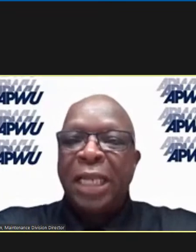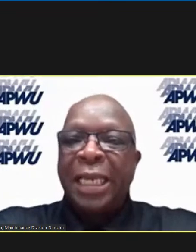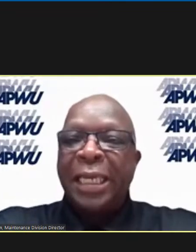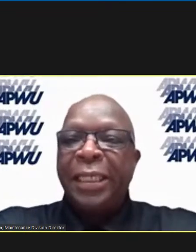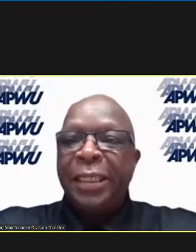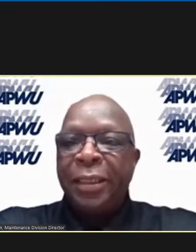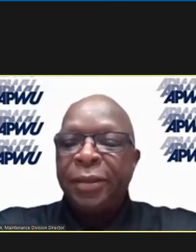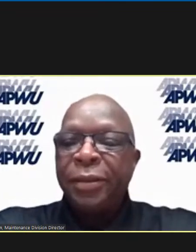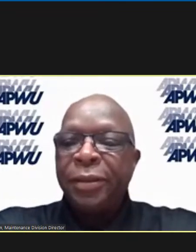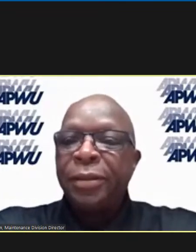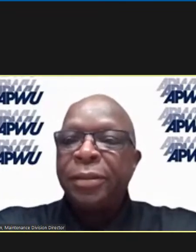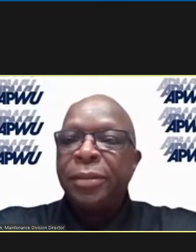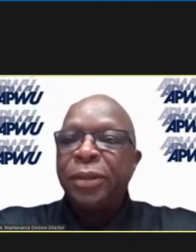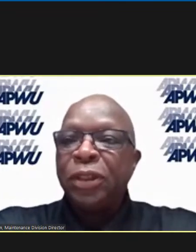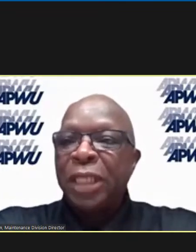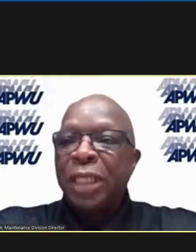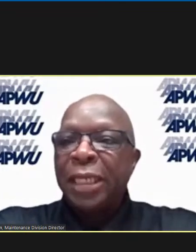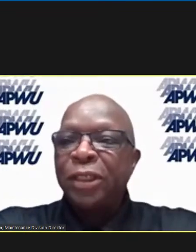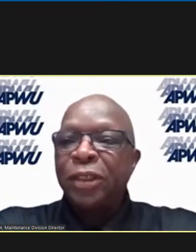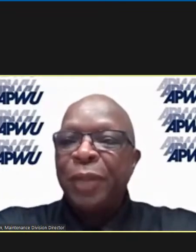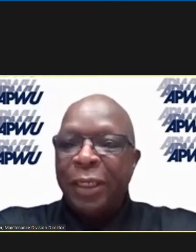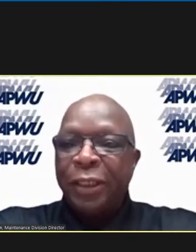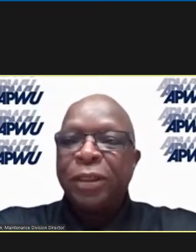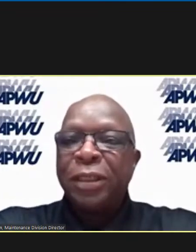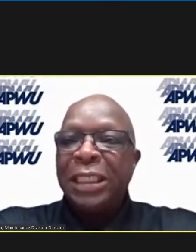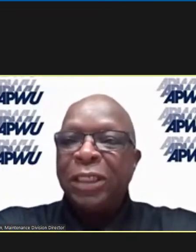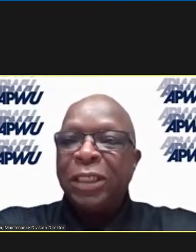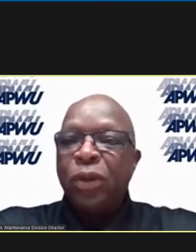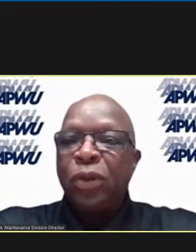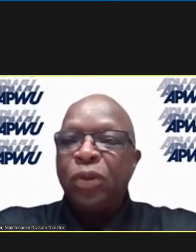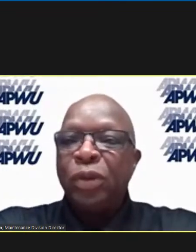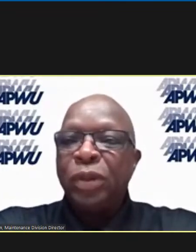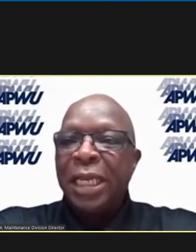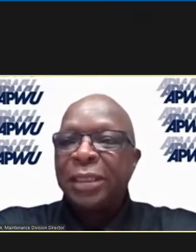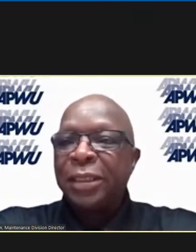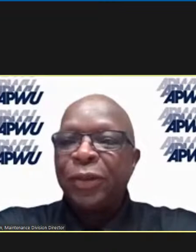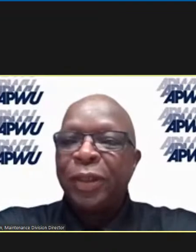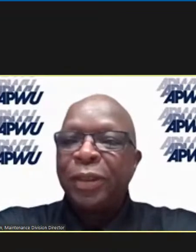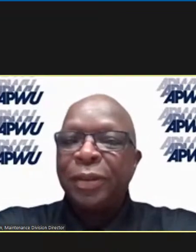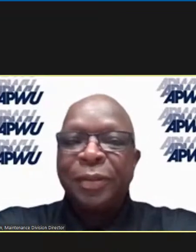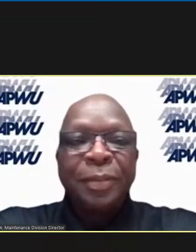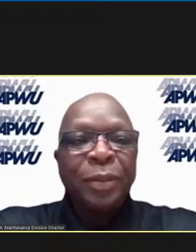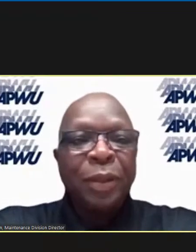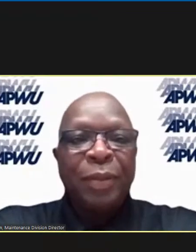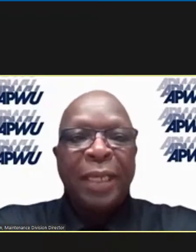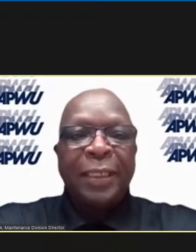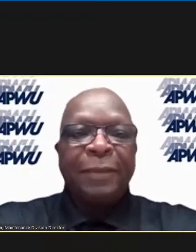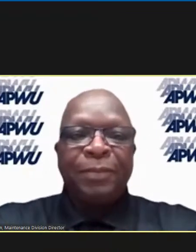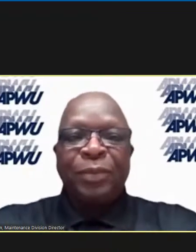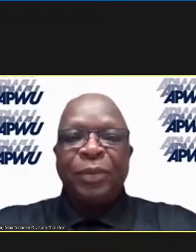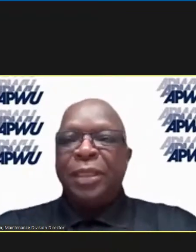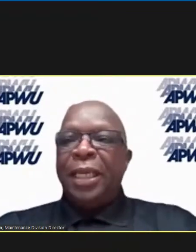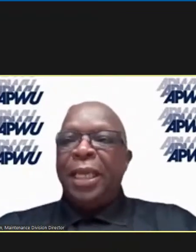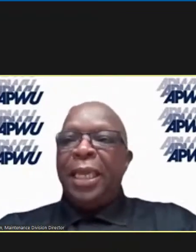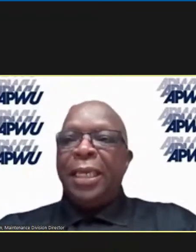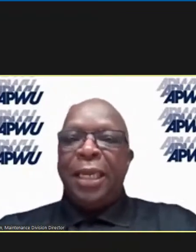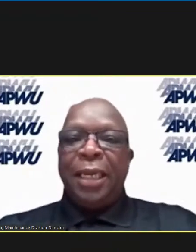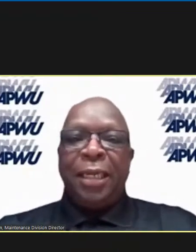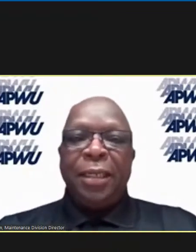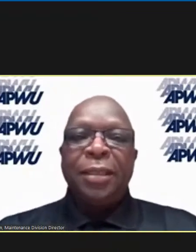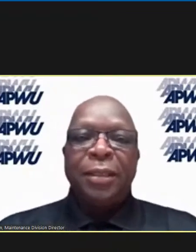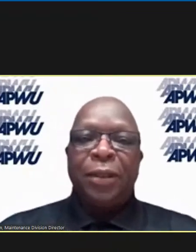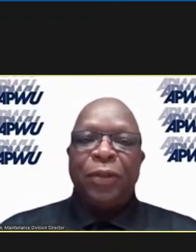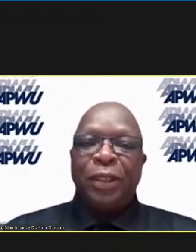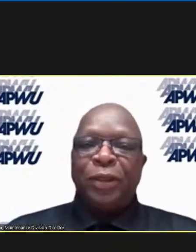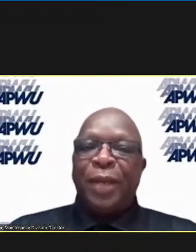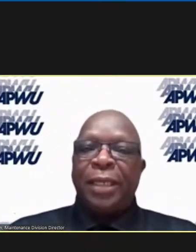pronounced like an E, just like in Spanish. Adewu, that's the secret. Balagon, a.k